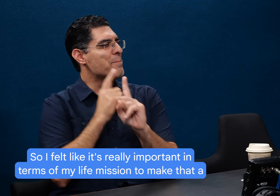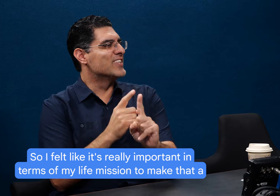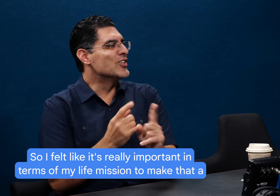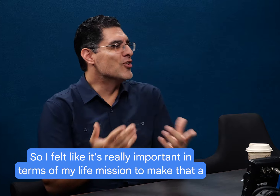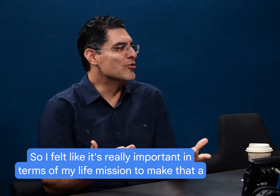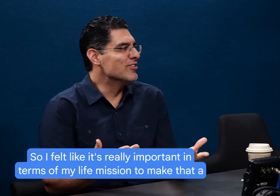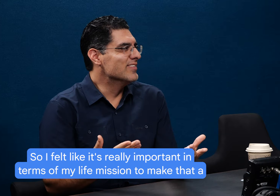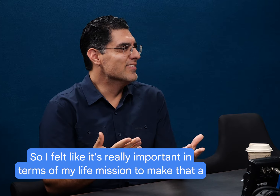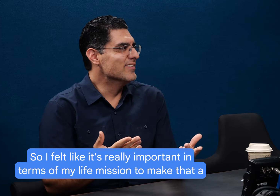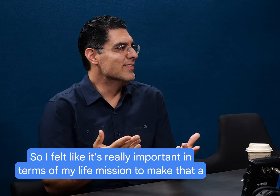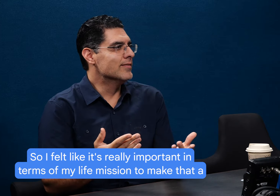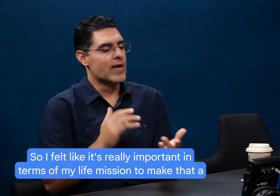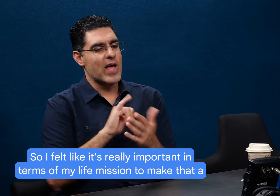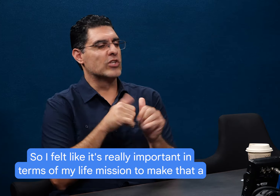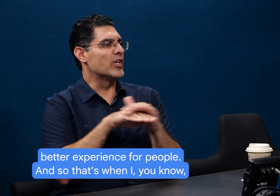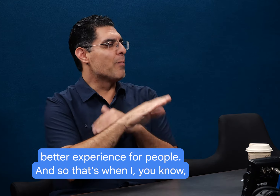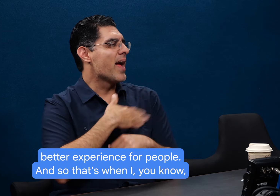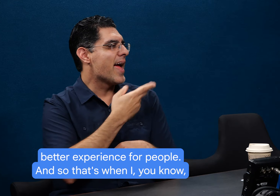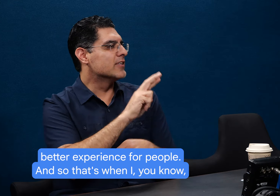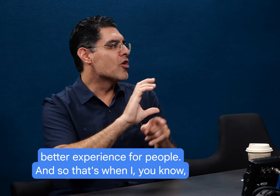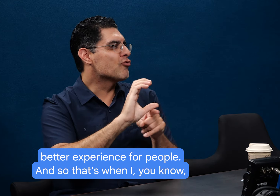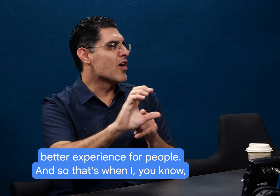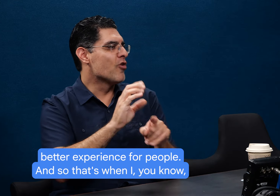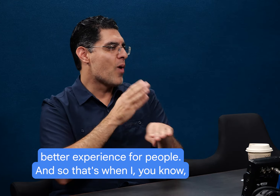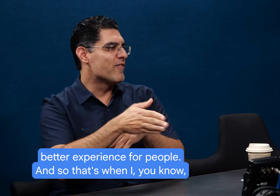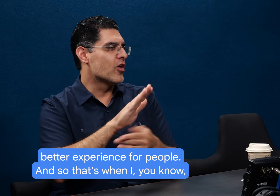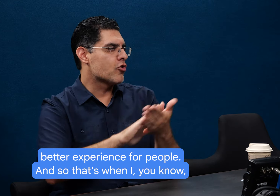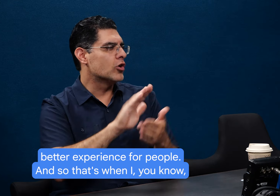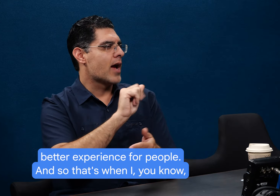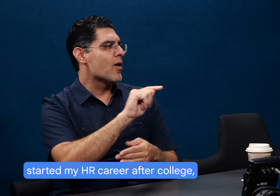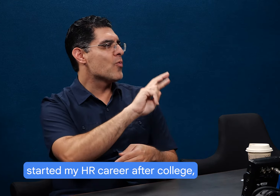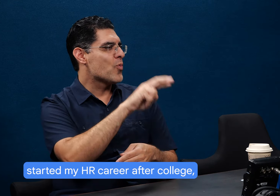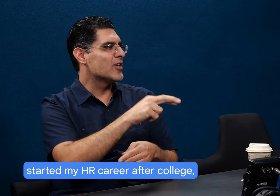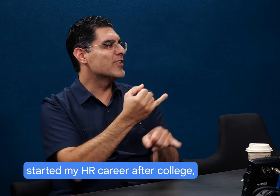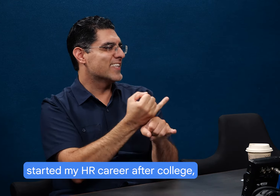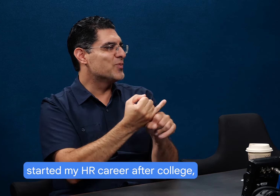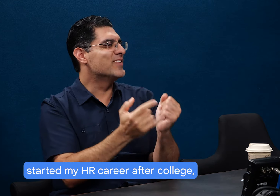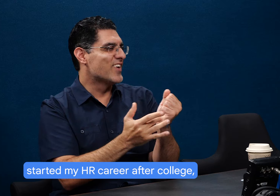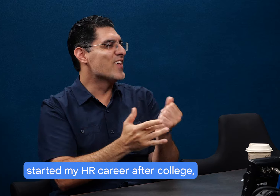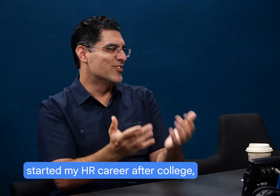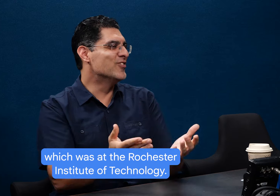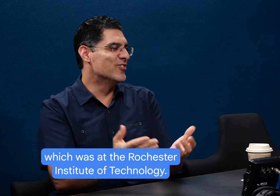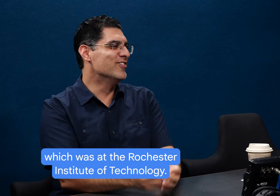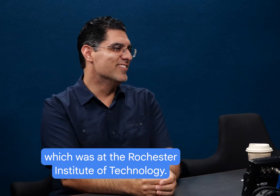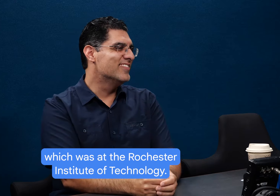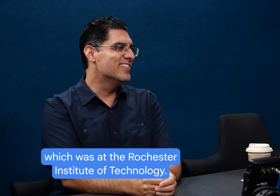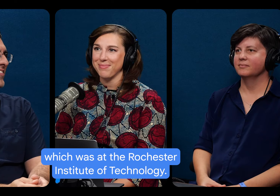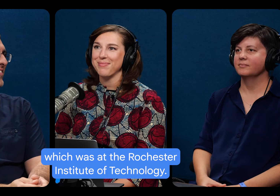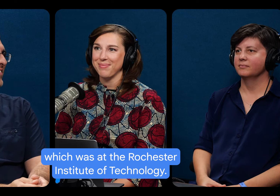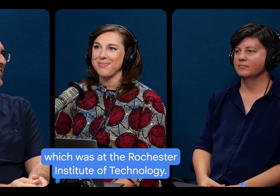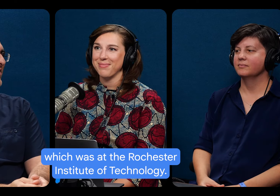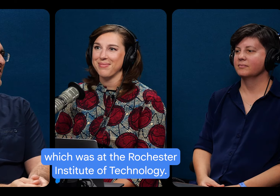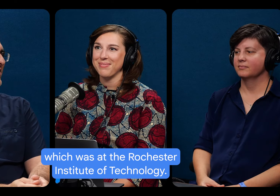in terms of my life mission to make that a better experience for people. And so that's when I started my HR career after college, which was at the